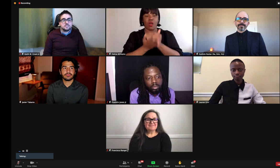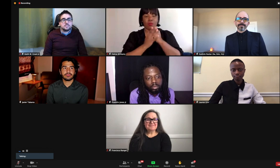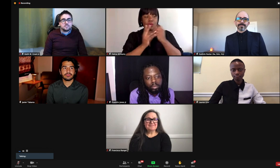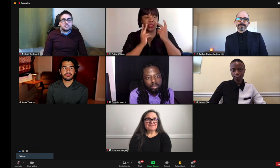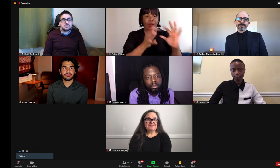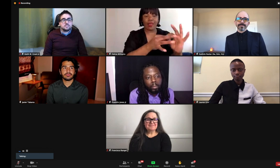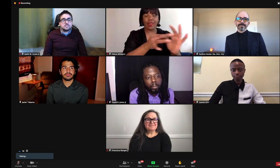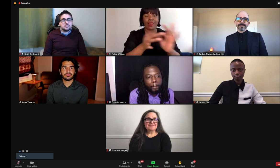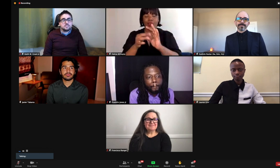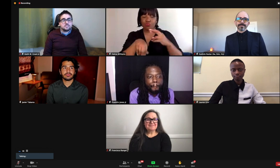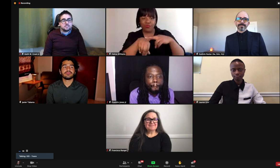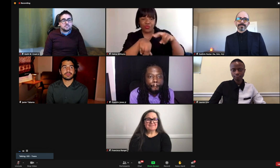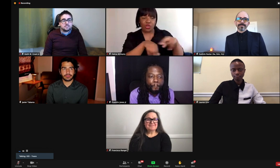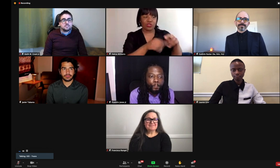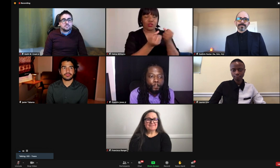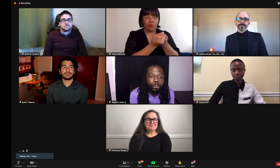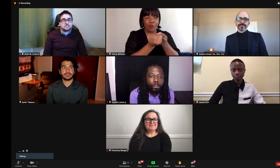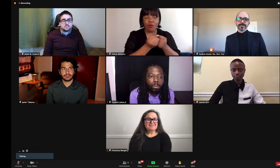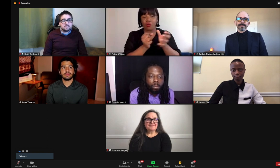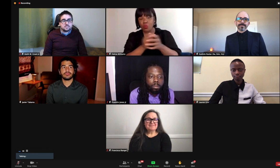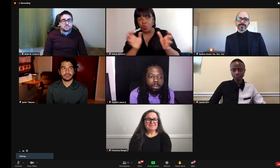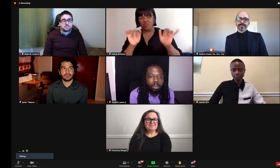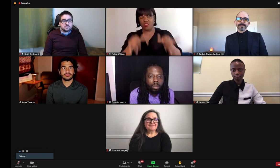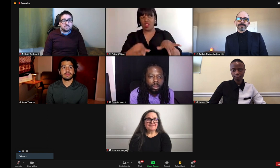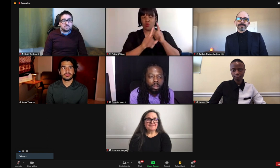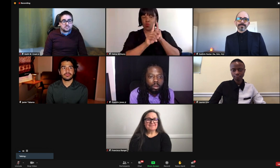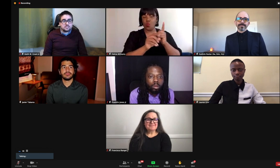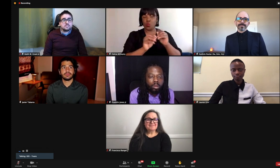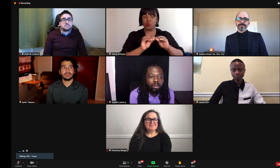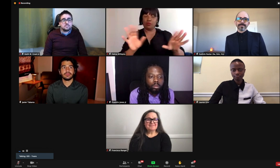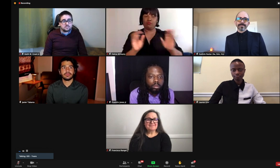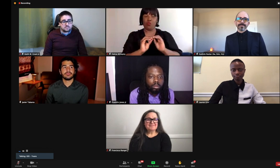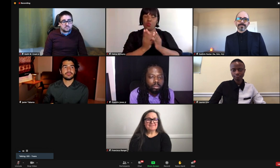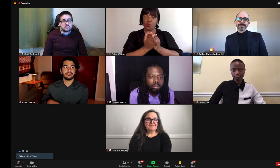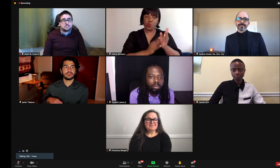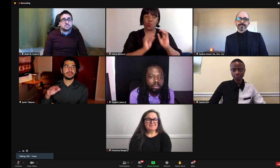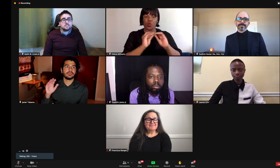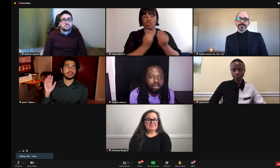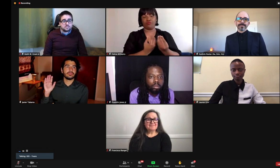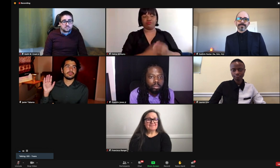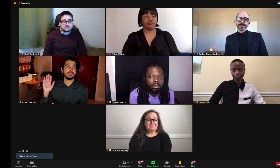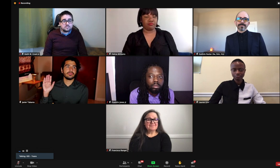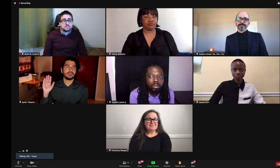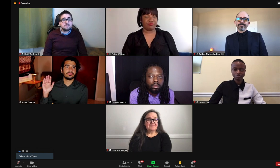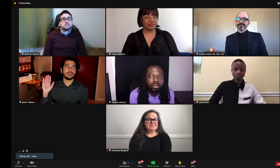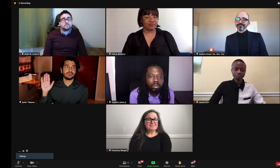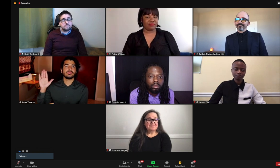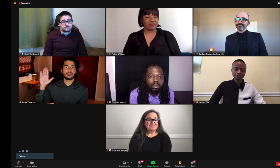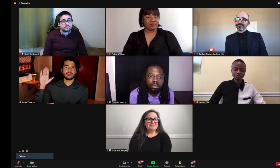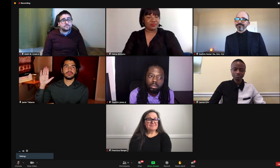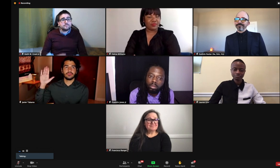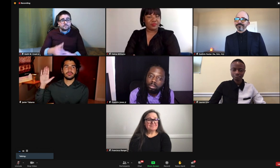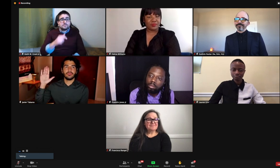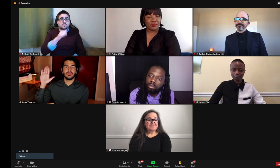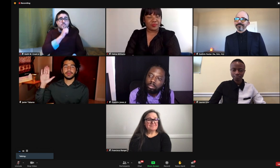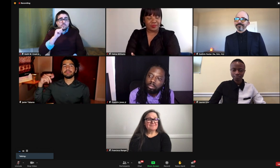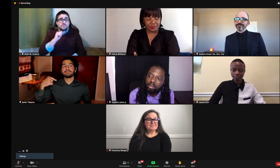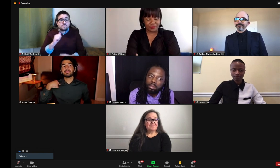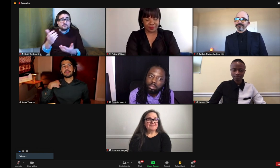communities and organizations, have referrals, build your network. That way you can spread more to the organization. I'm